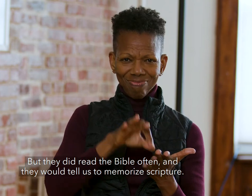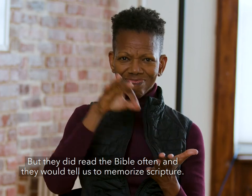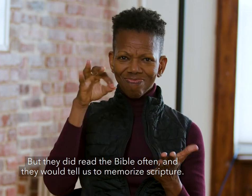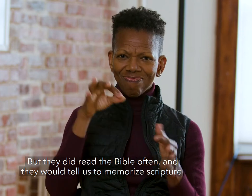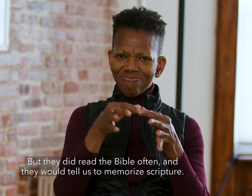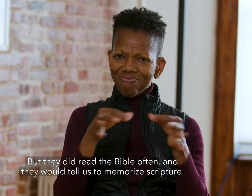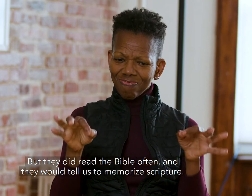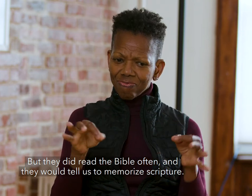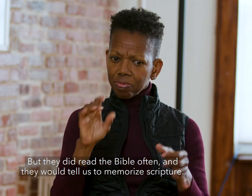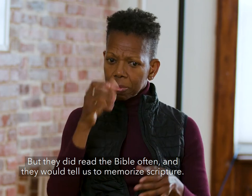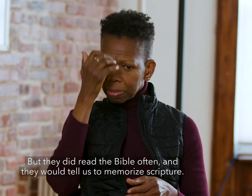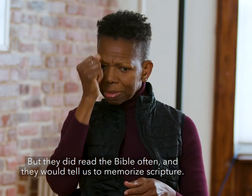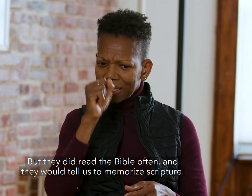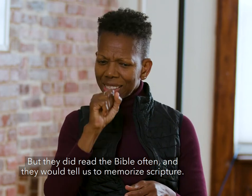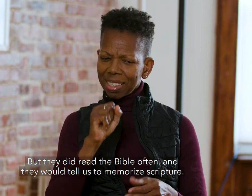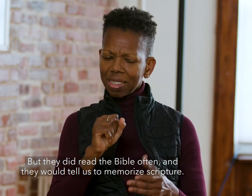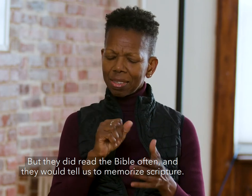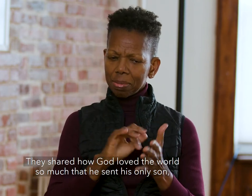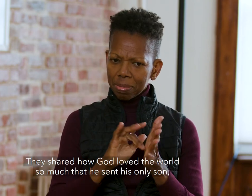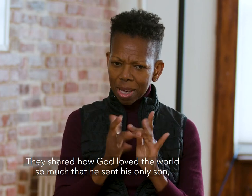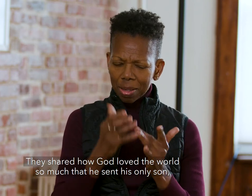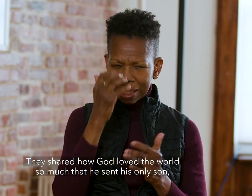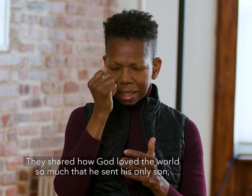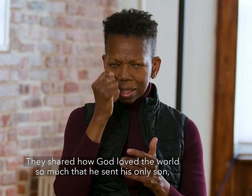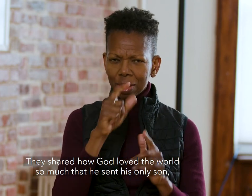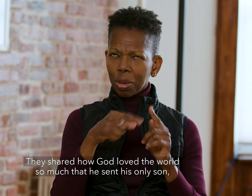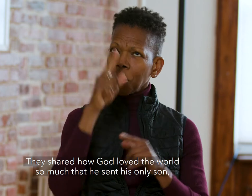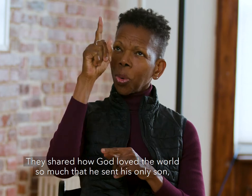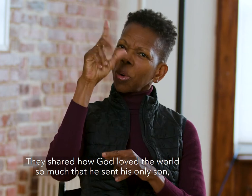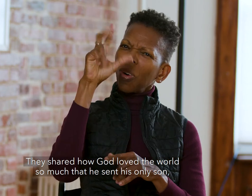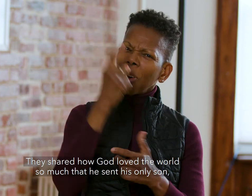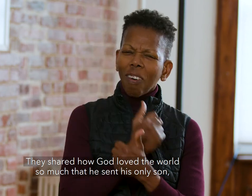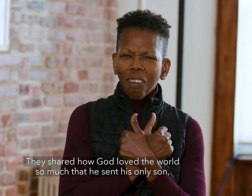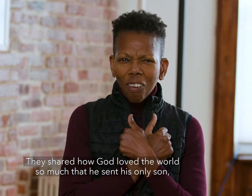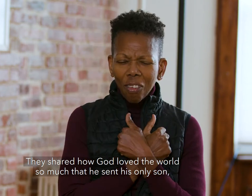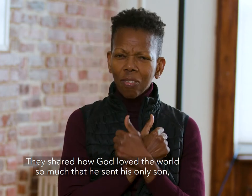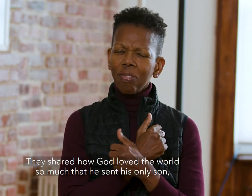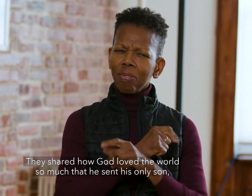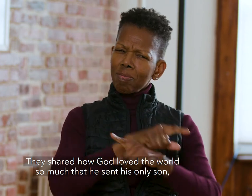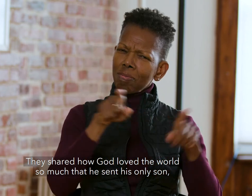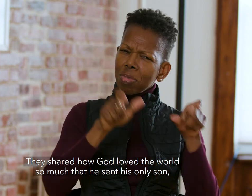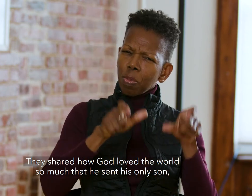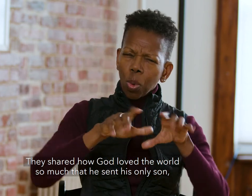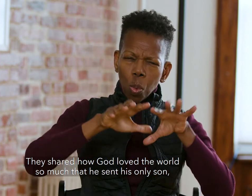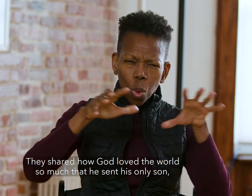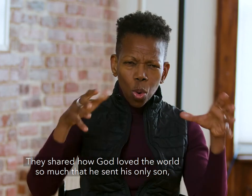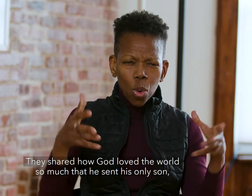the Bible often and they would tell us to memorize scripture. They shared how God loved the world so much that he sent